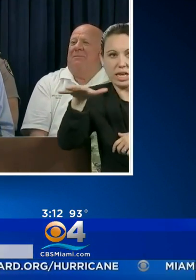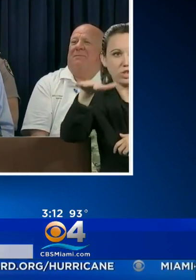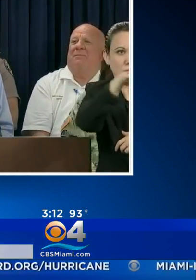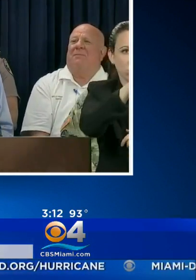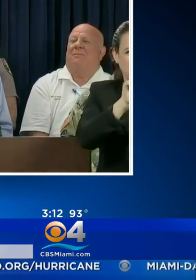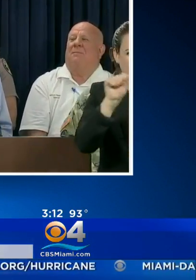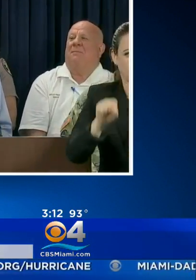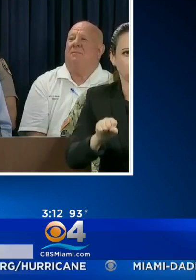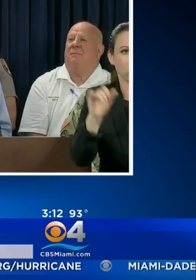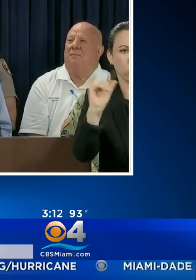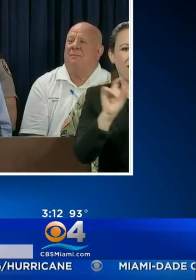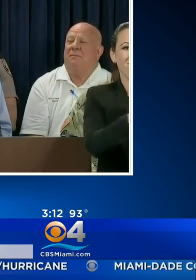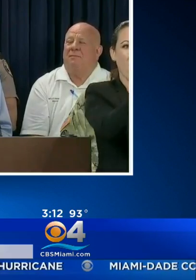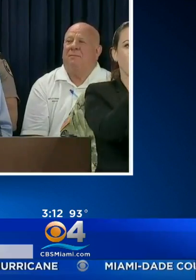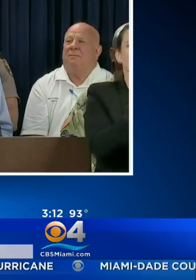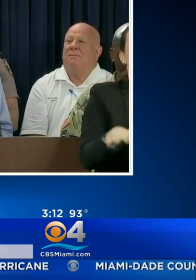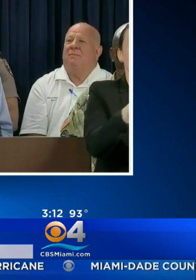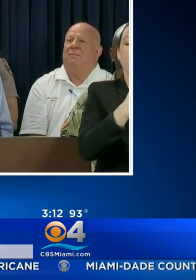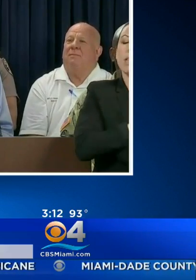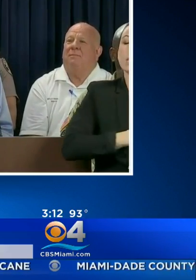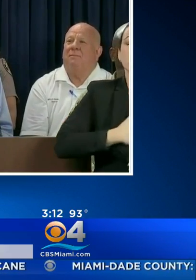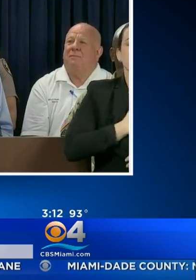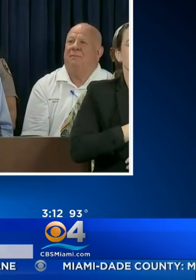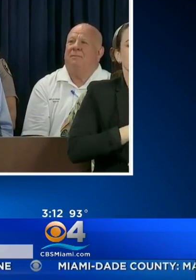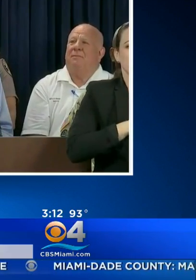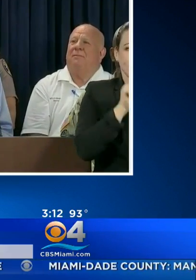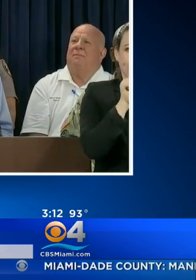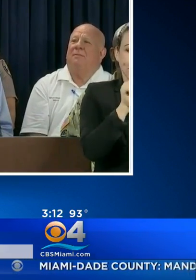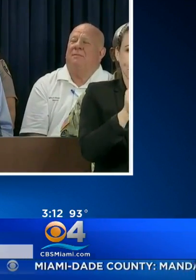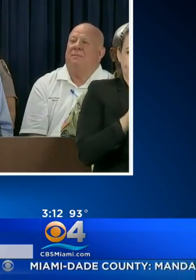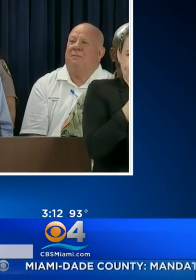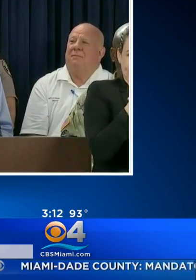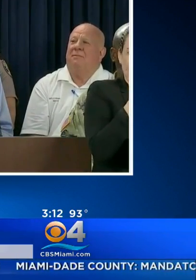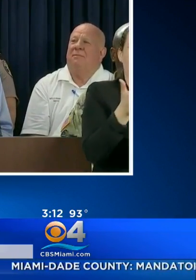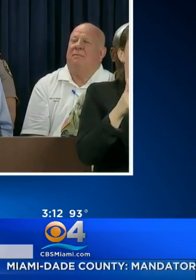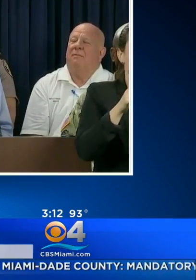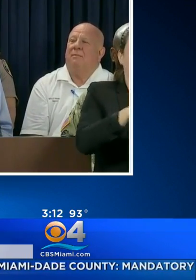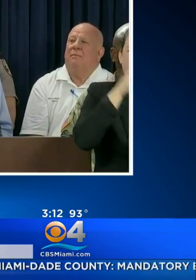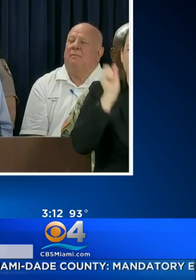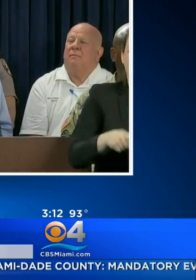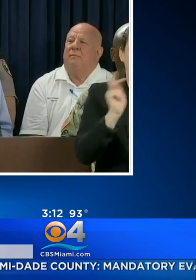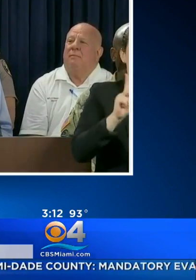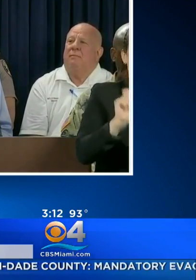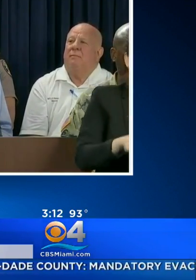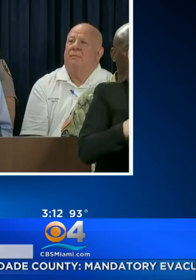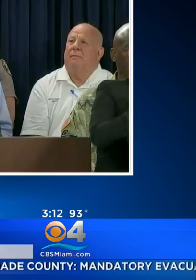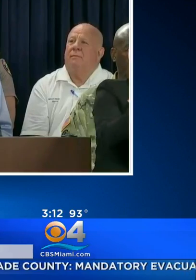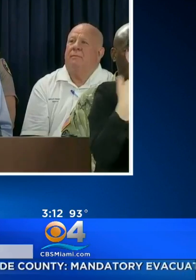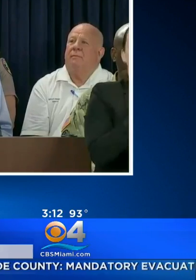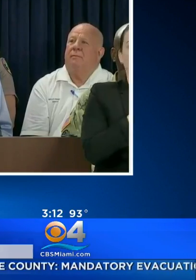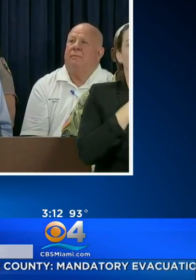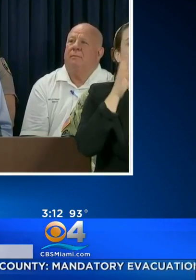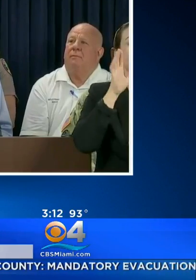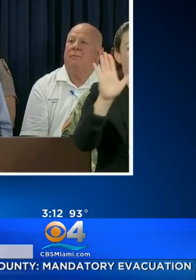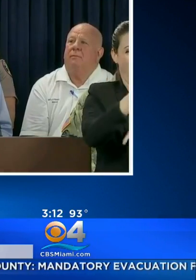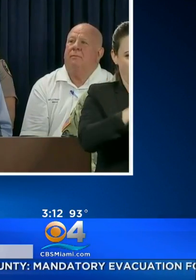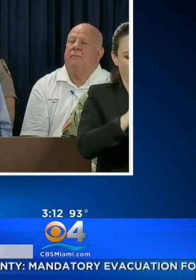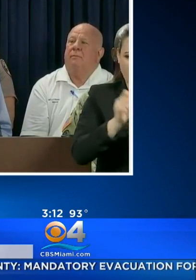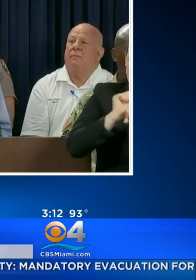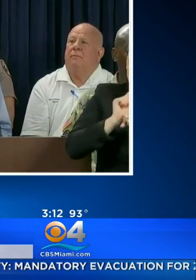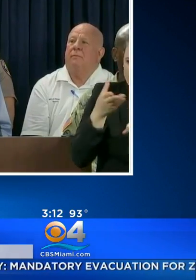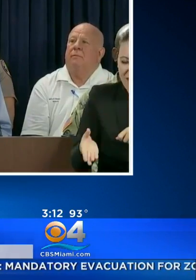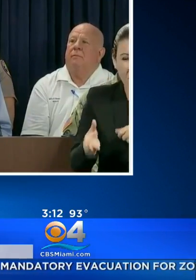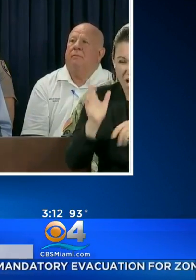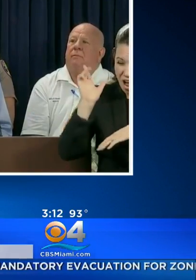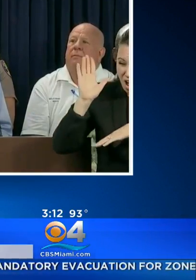ZONES, WE NEED YOU TO STAY OPEN AS LONG AS POSSIBLE SO PEOPLE CAN GET OUT. WE WILL ARRANGE POLICE ESCORTS FOR YOUR EMPLOYEES SO THEY CAN GET OUT